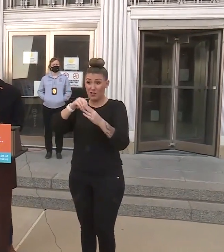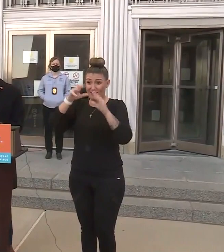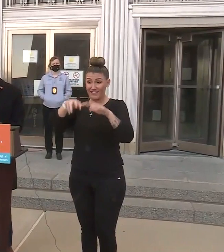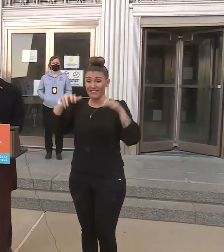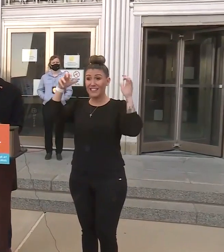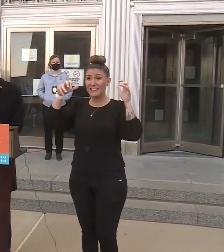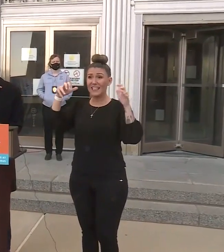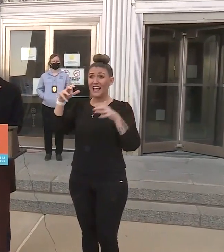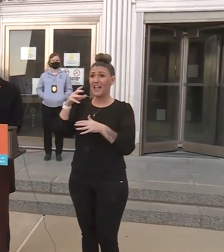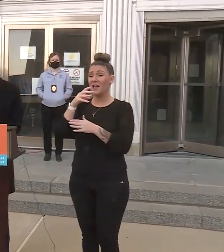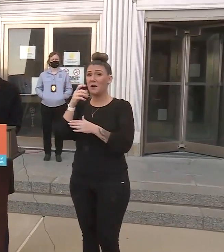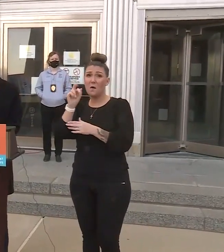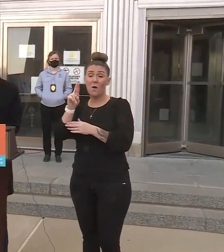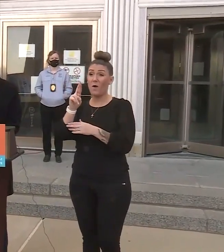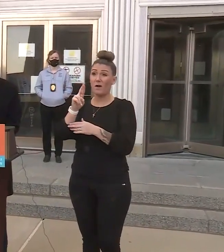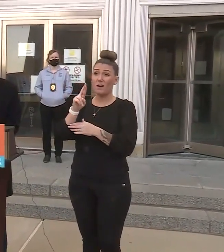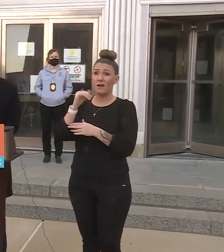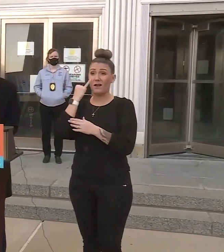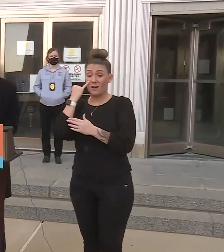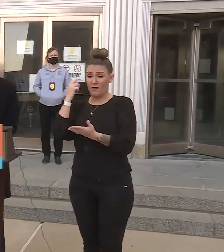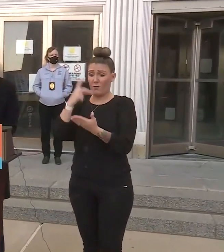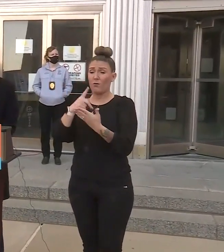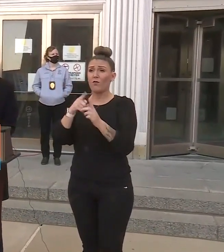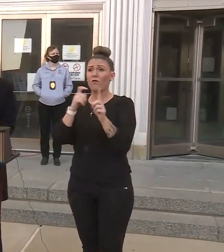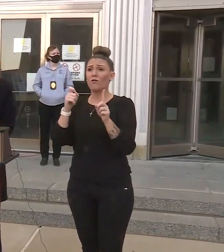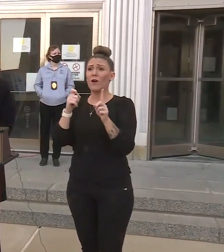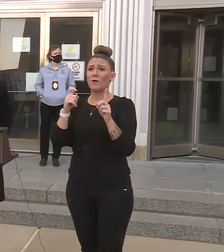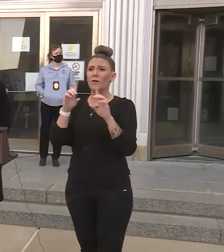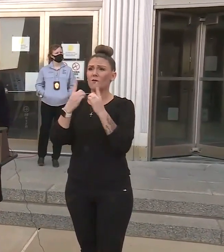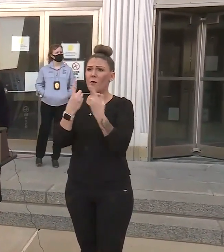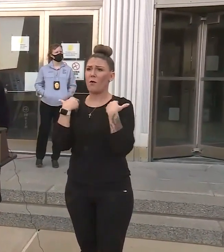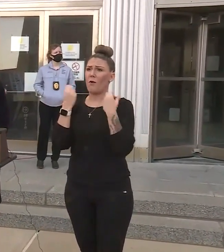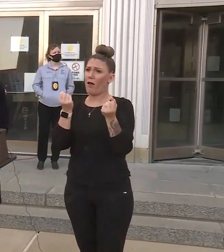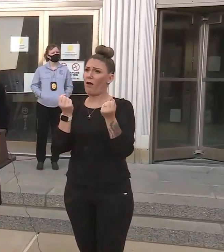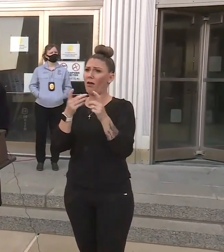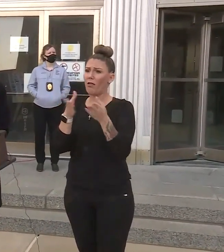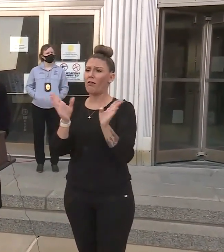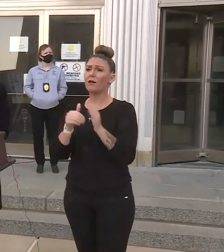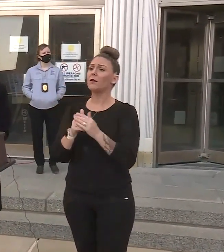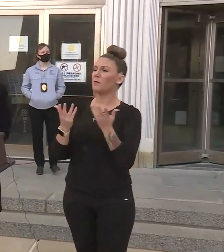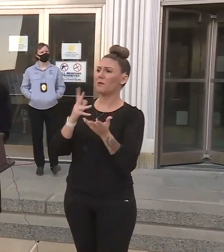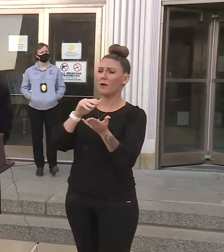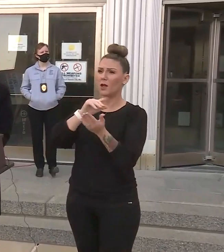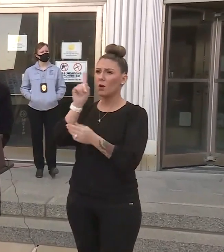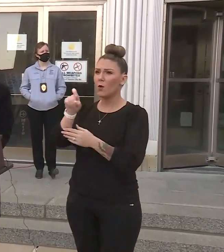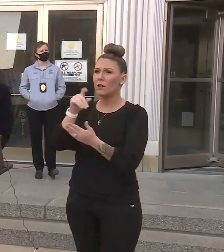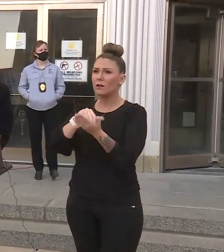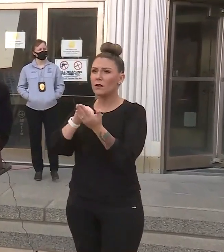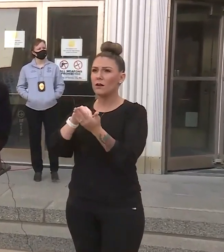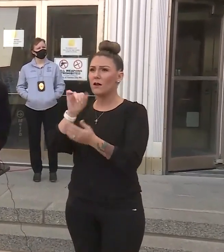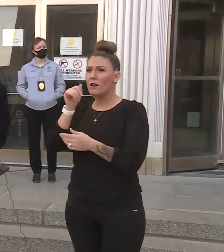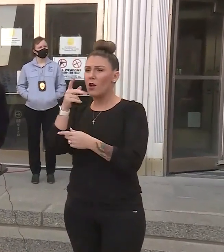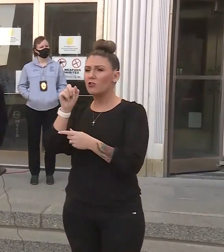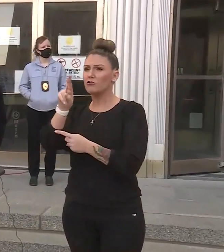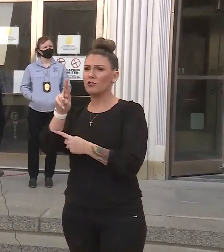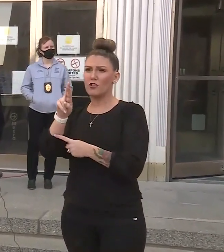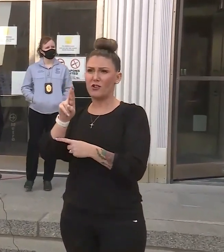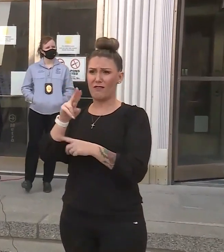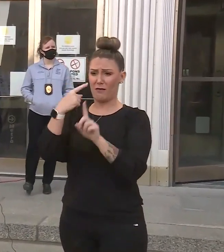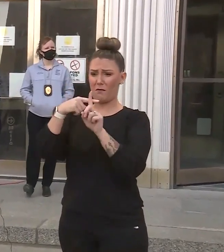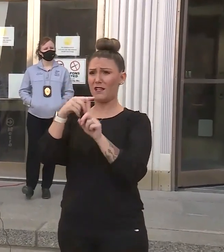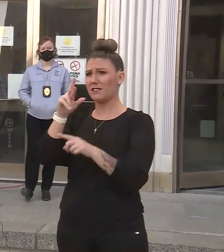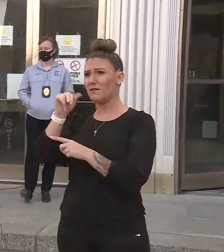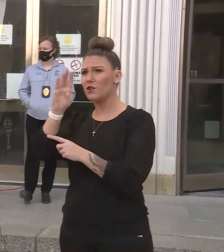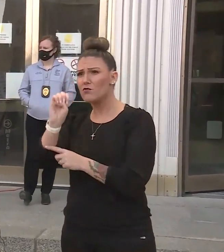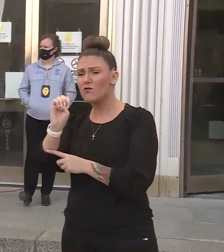absent some other order from the Department of Public Health. This may be a question for Dr. Archer, but can you speak about the positivity rate we have currently